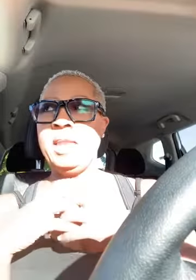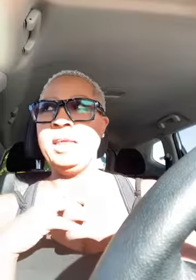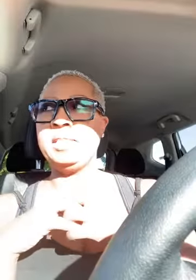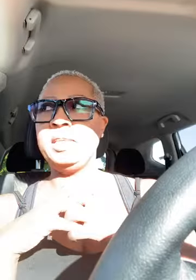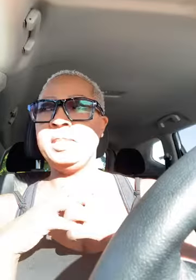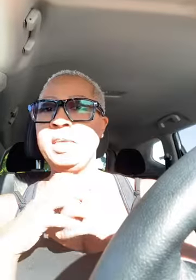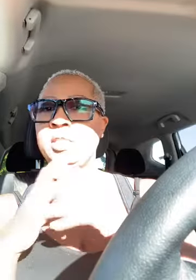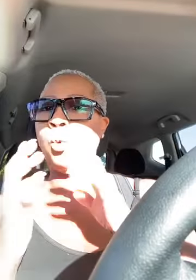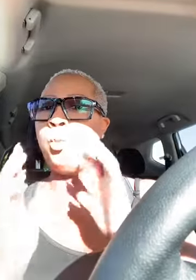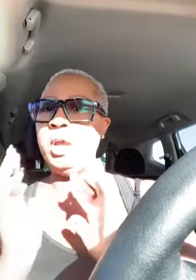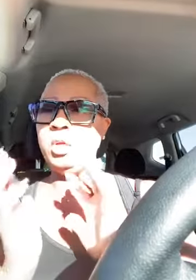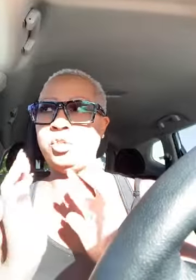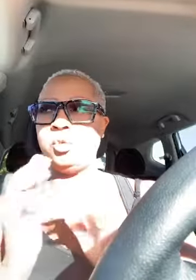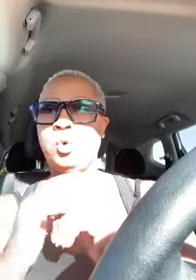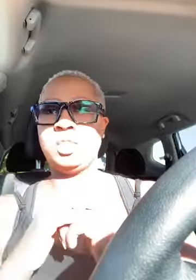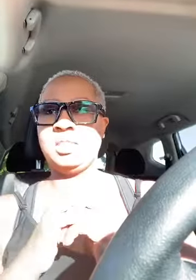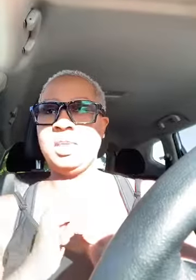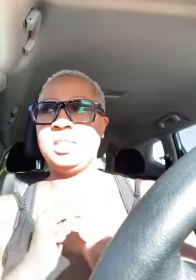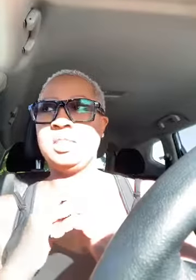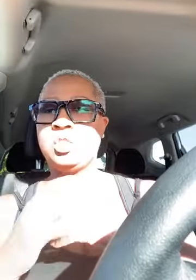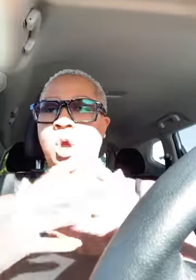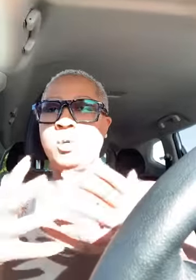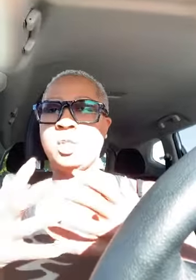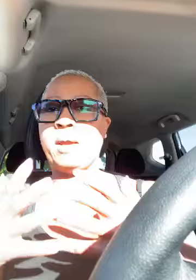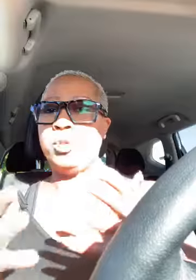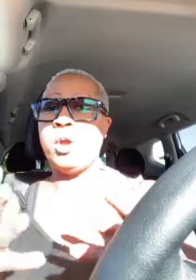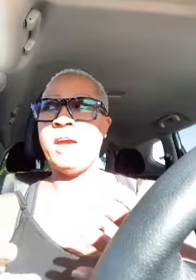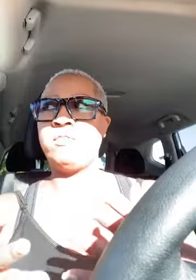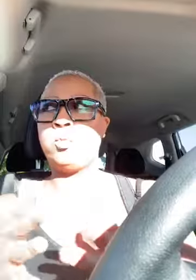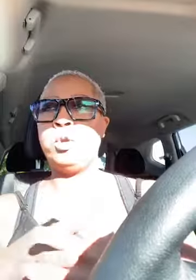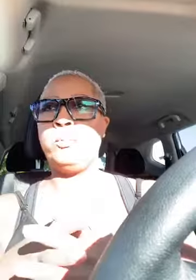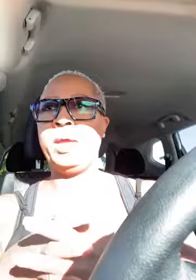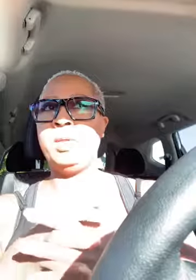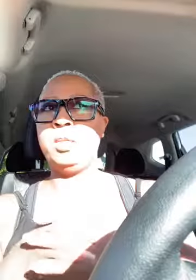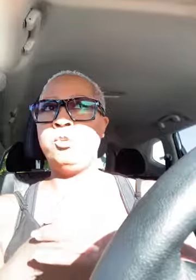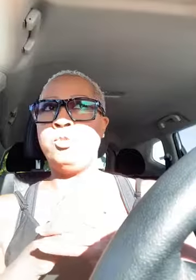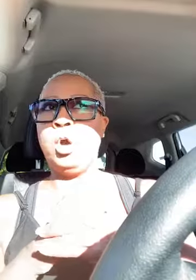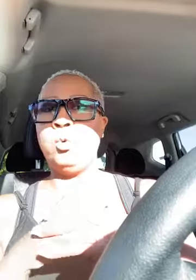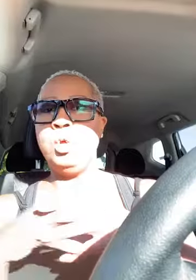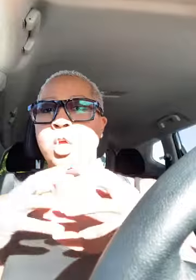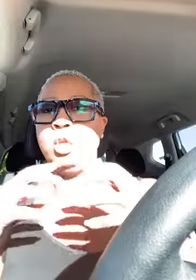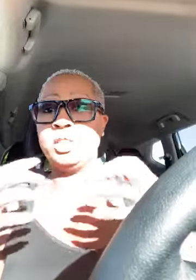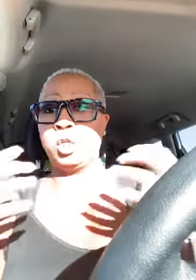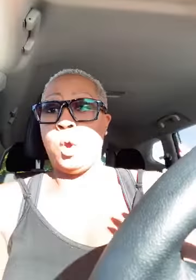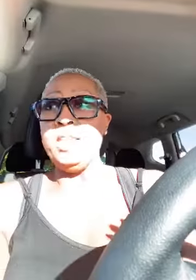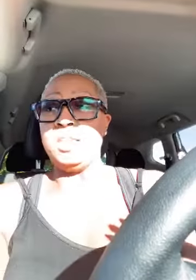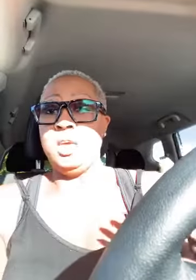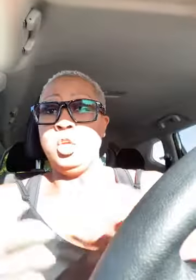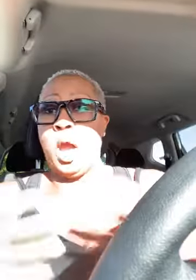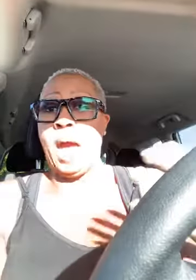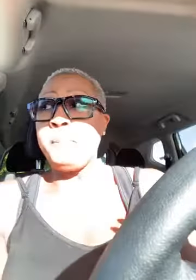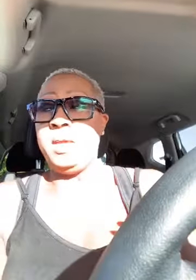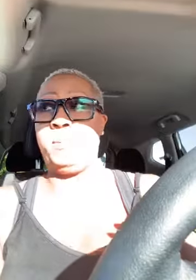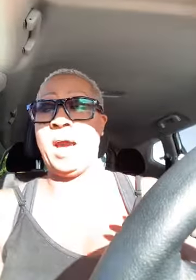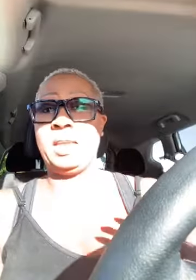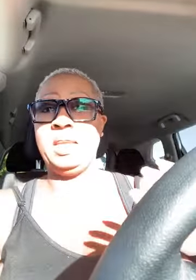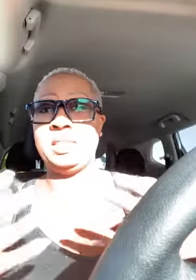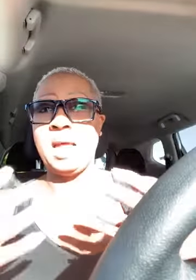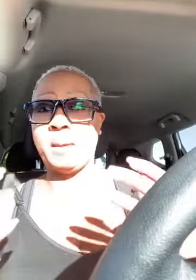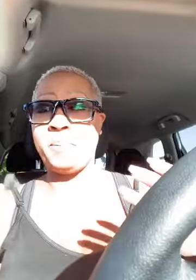it's it's it's a weird sort of sickness it's almost like when you're having a real baby and you don't it's a great thing you're happy about it it's not a